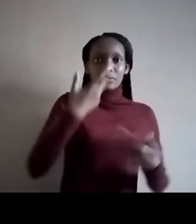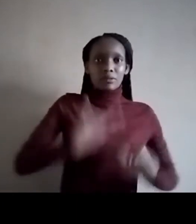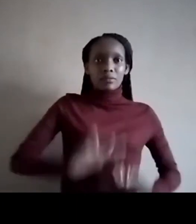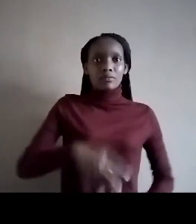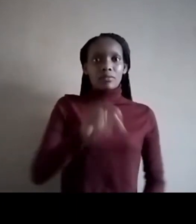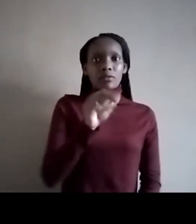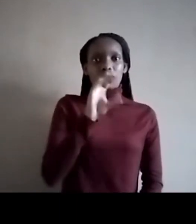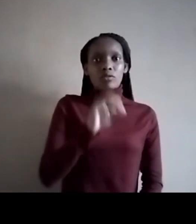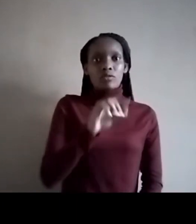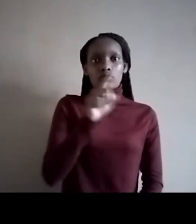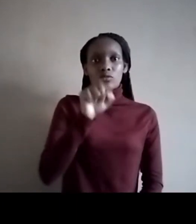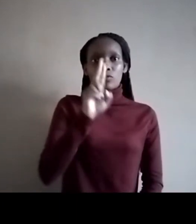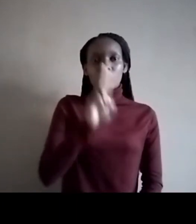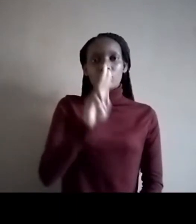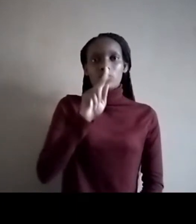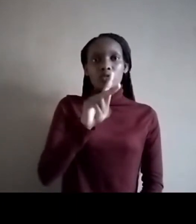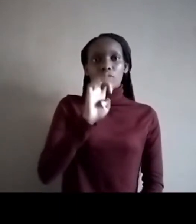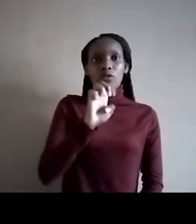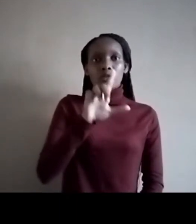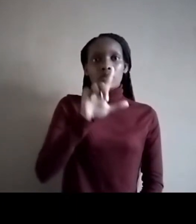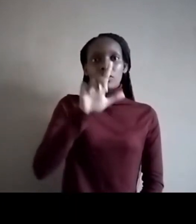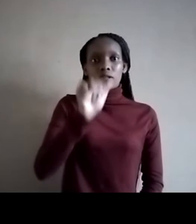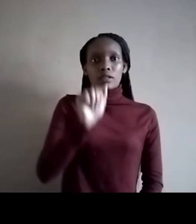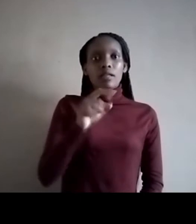from the Nortugela Foundation.